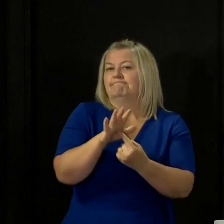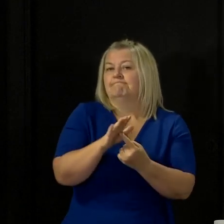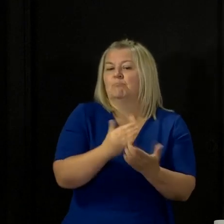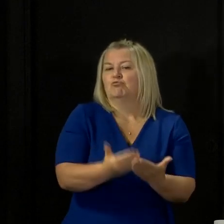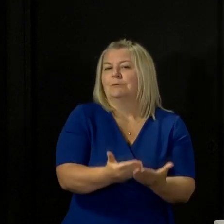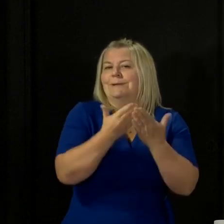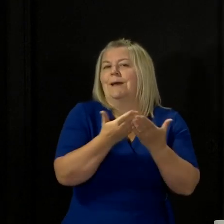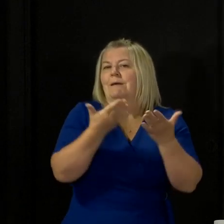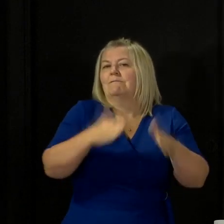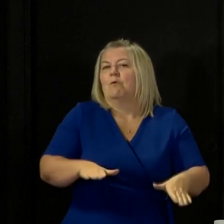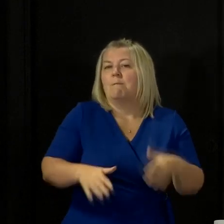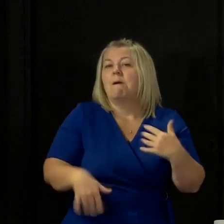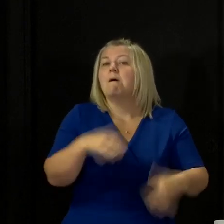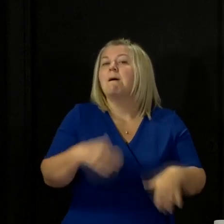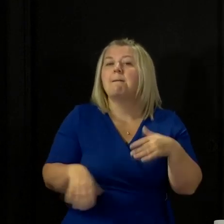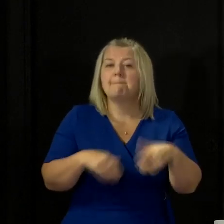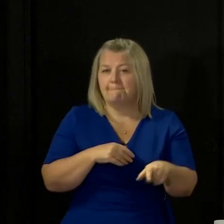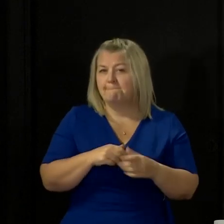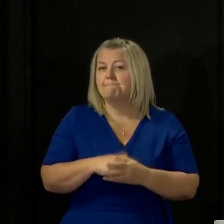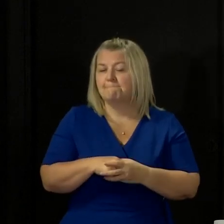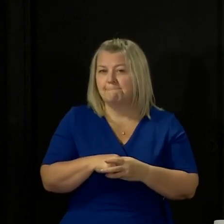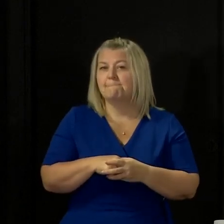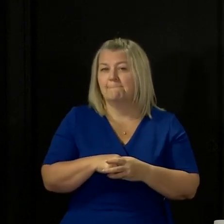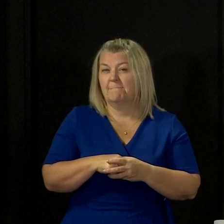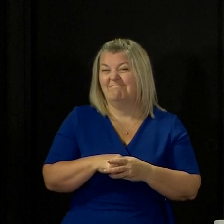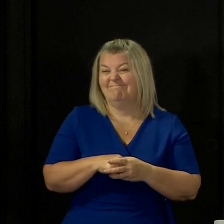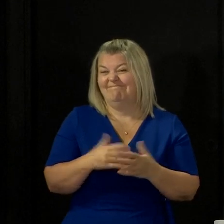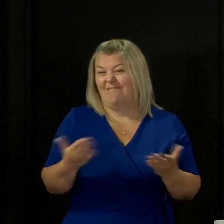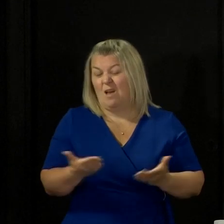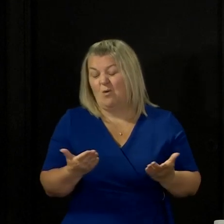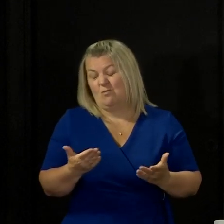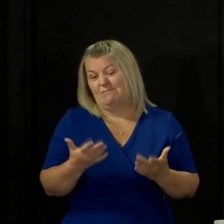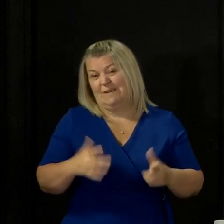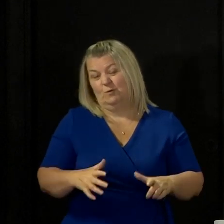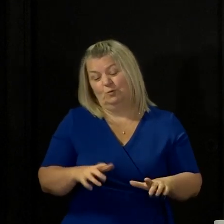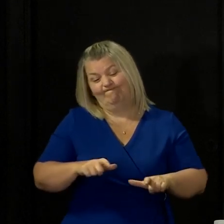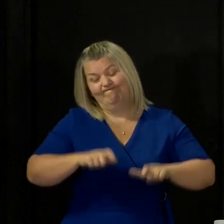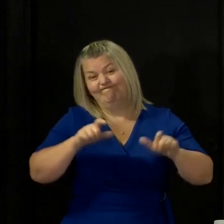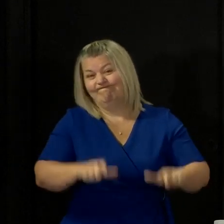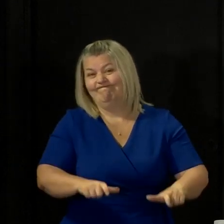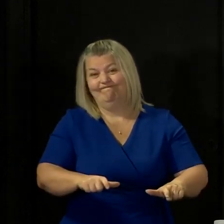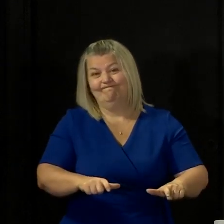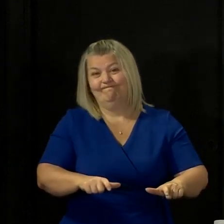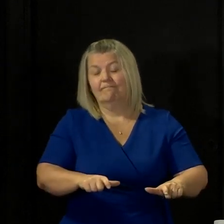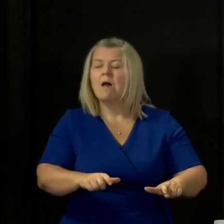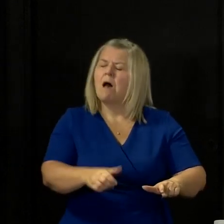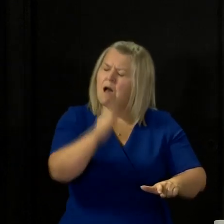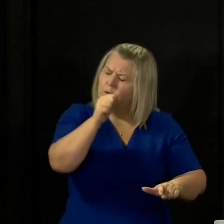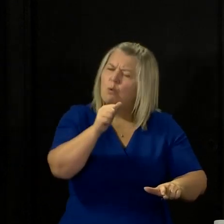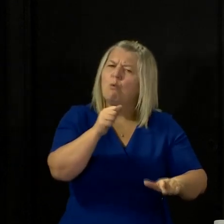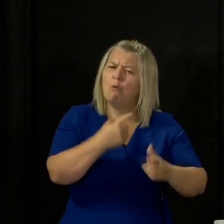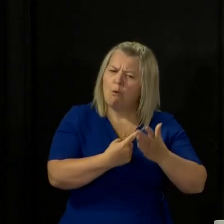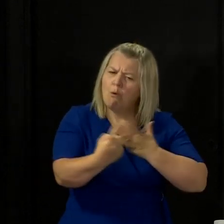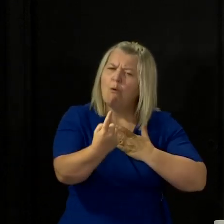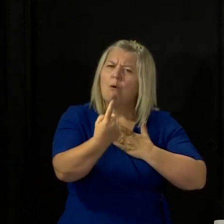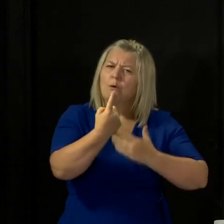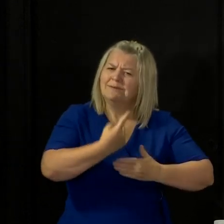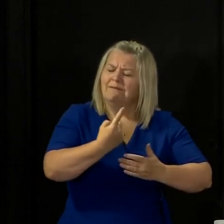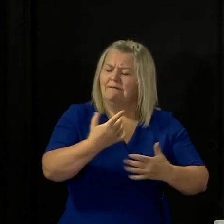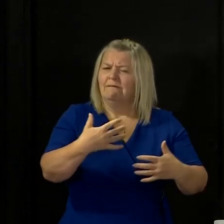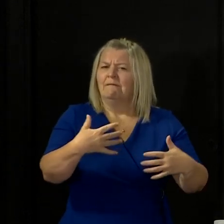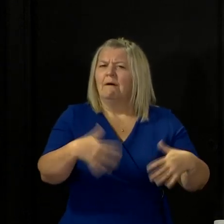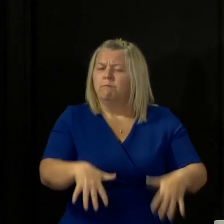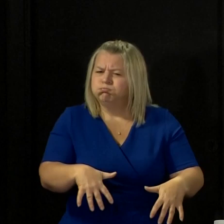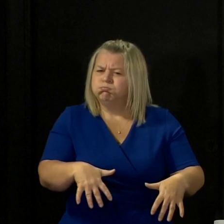from harm. And for now, it remains necessary. But I am well aware that such a long period of isolation causes its own